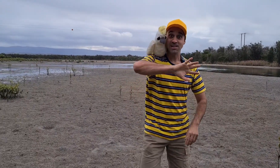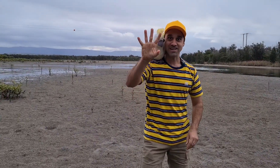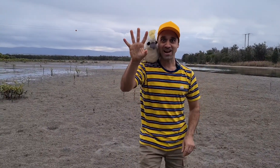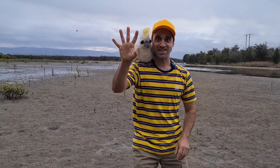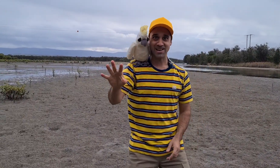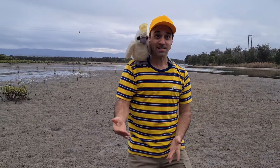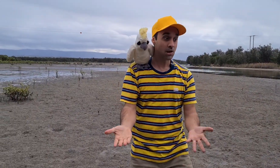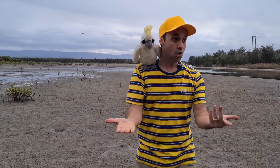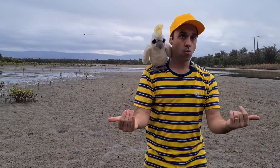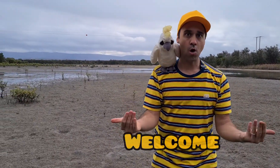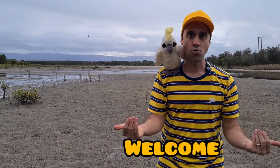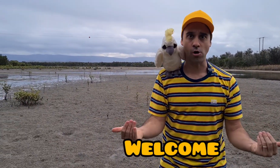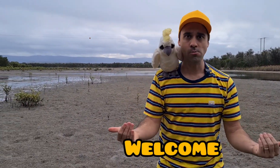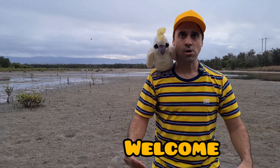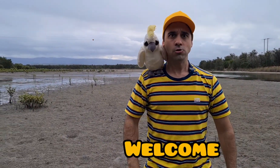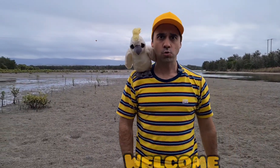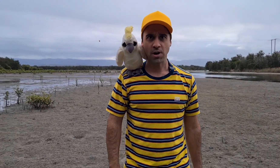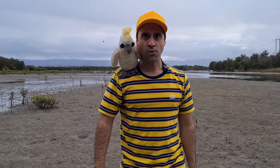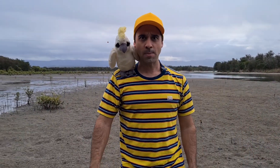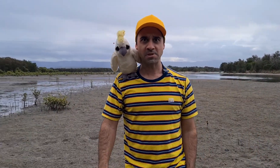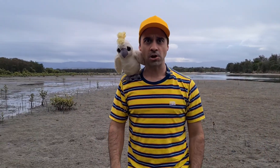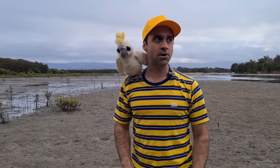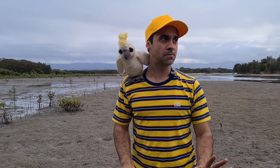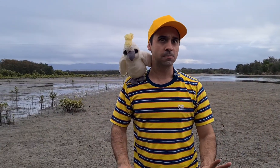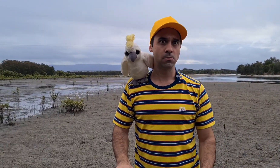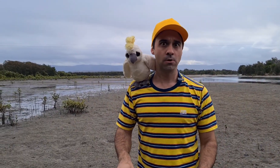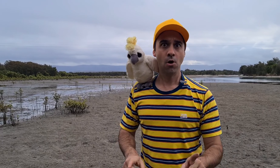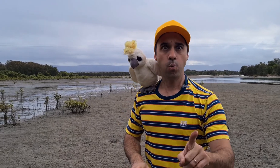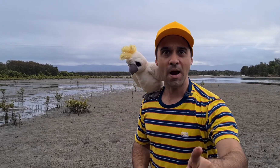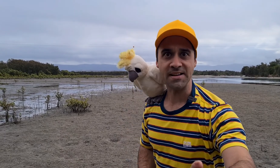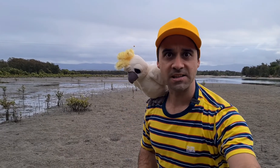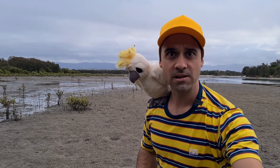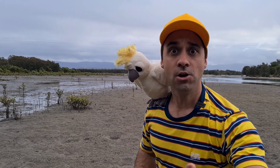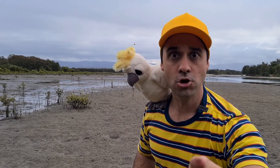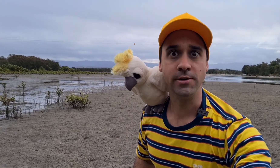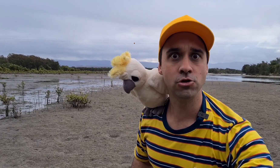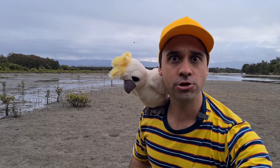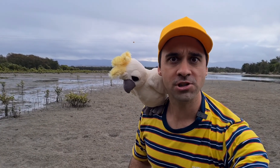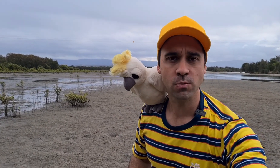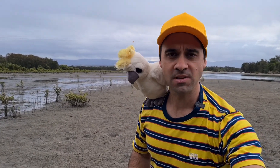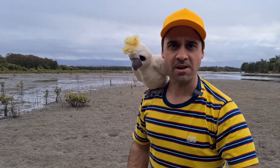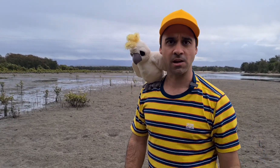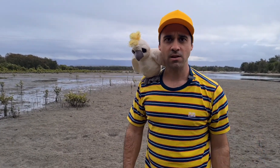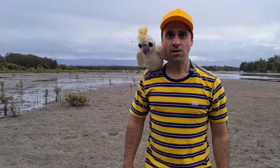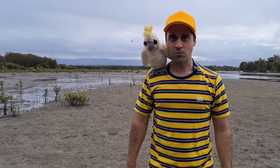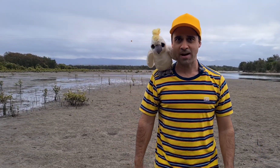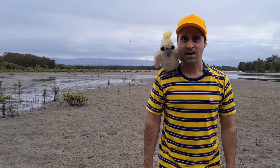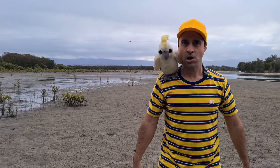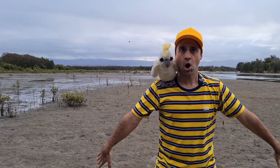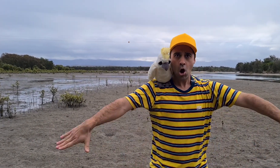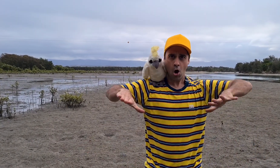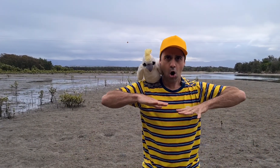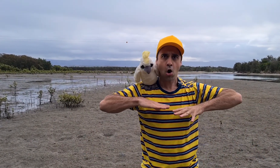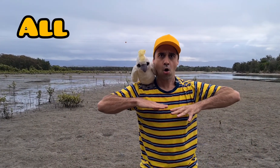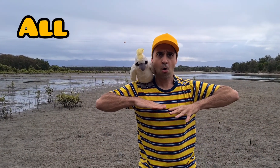G'day kids, welcome to another episode of, wait, you introduce it with me. You ready? Oh,